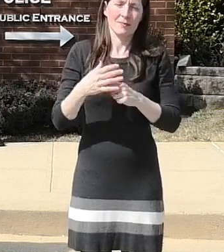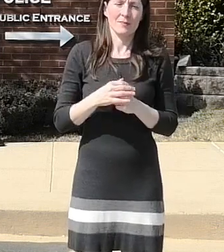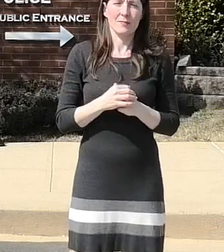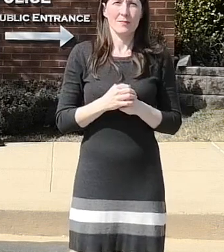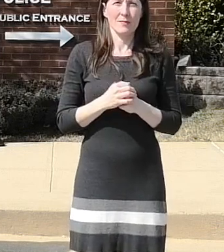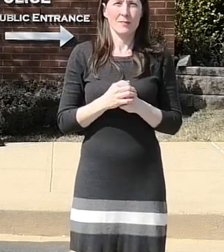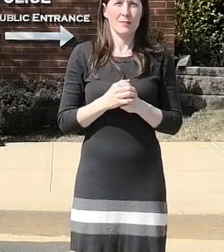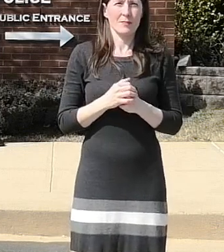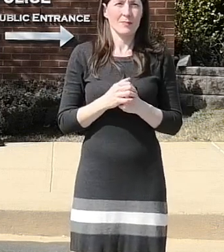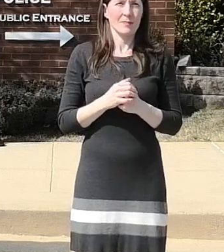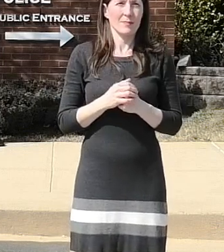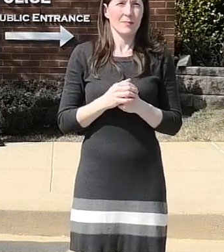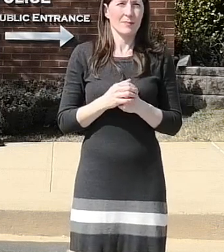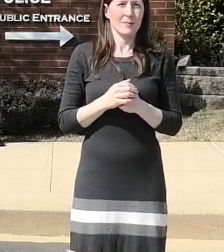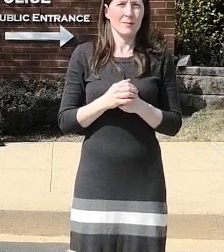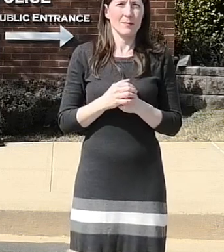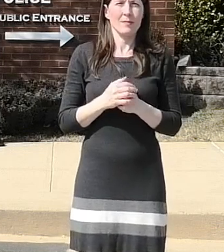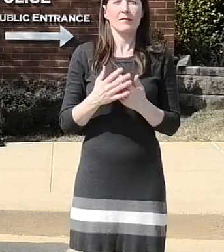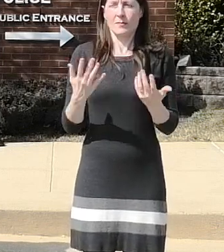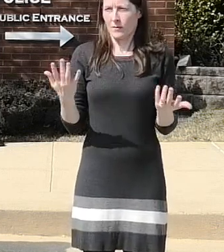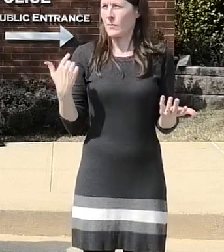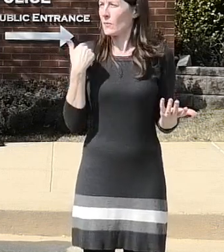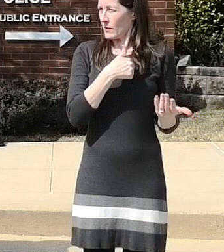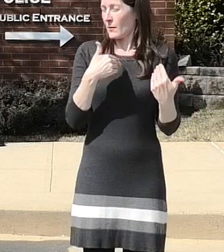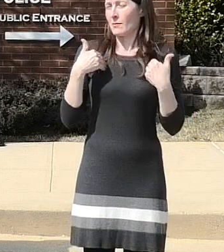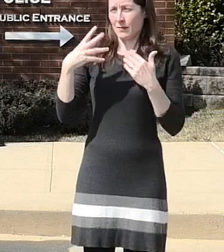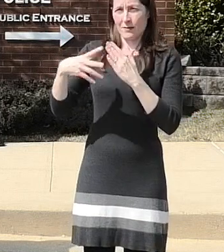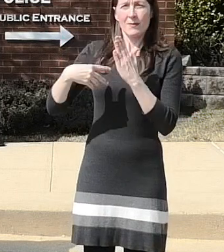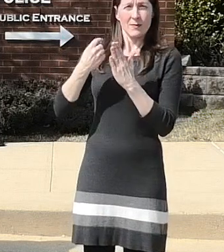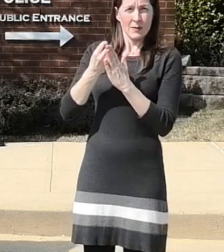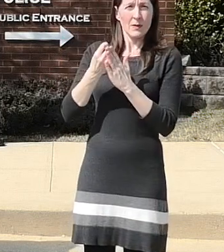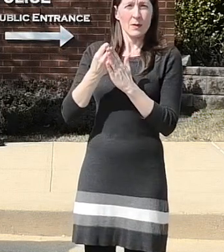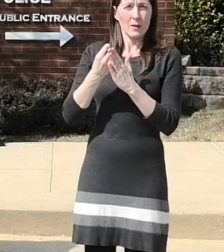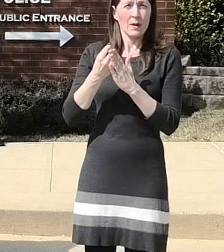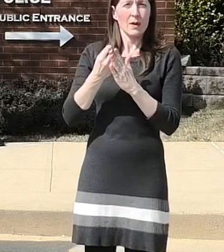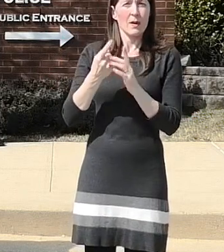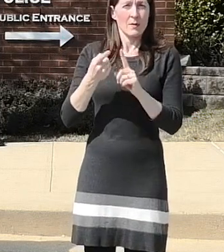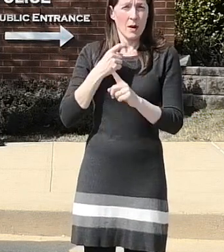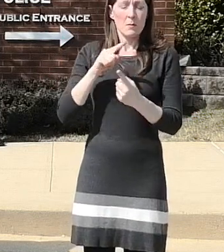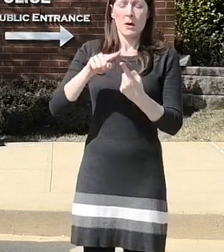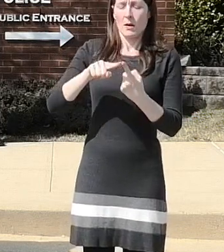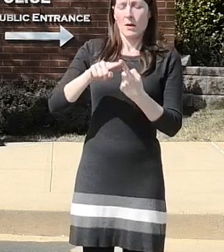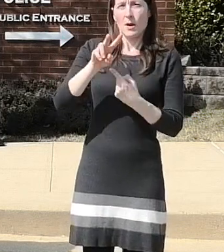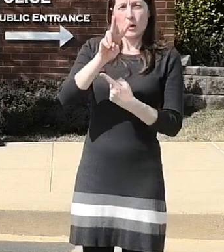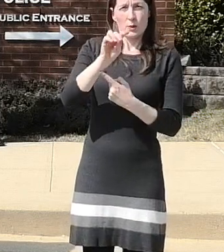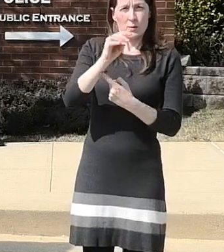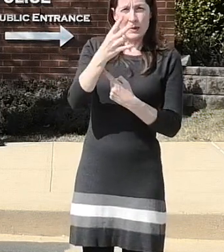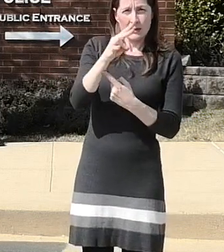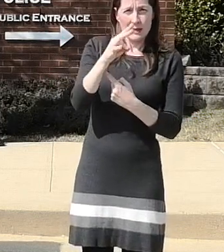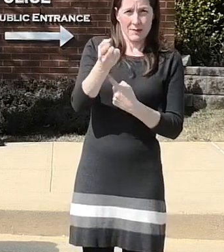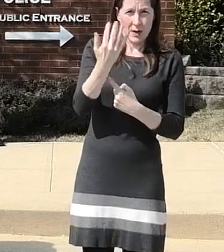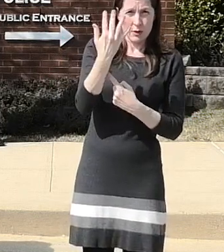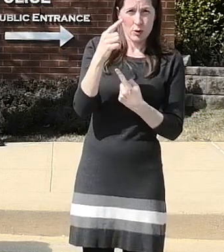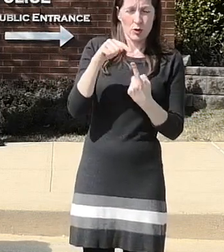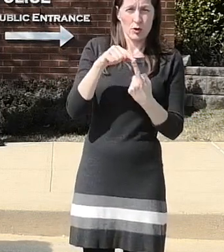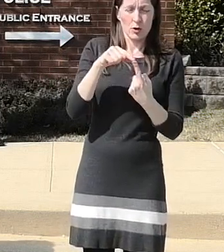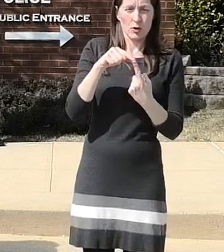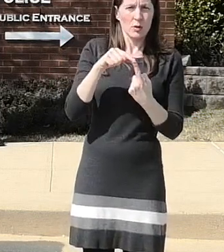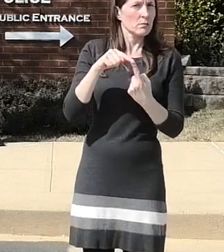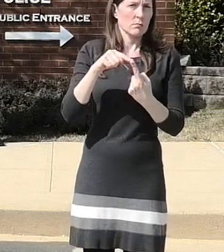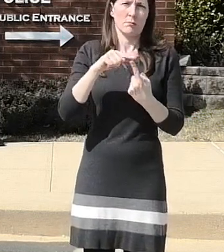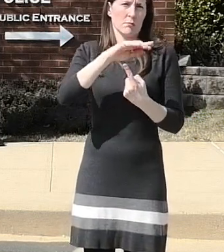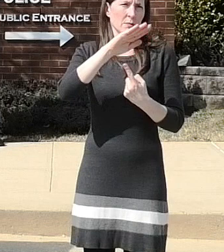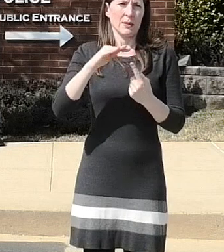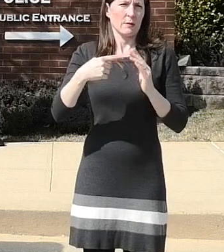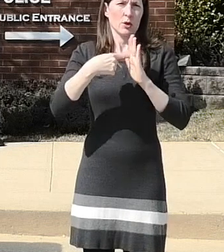we did have like like like you know we had video from both my 2017 uh fire that was never released to the